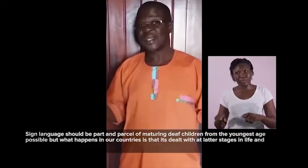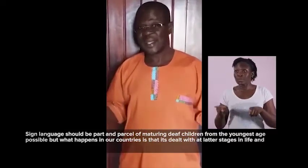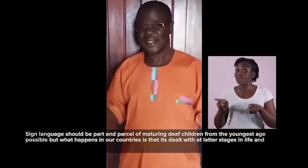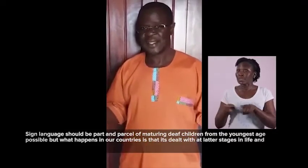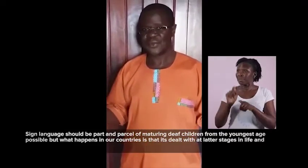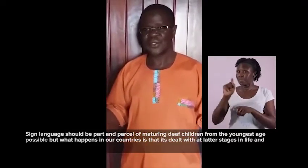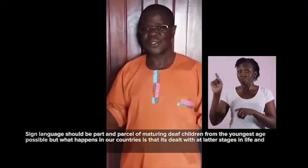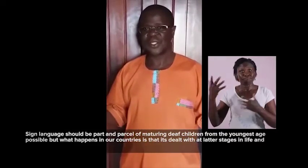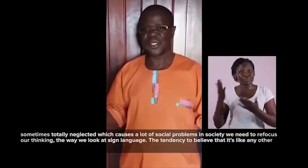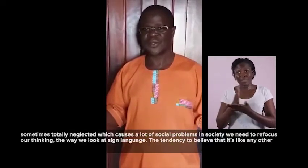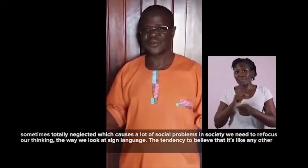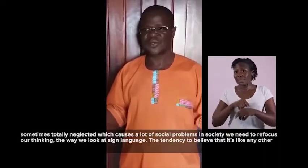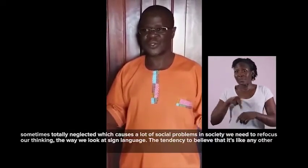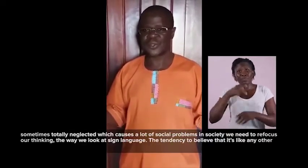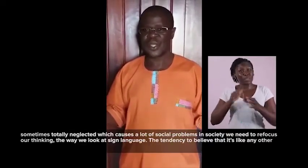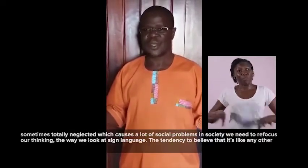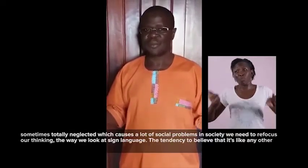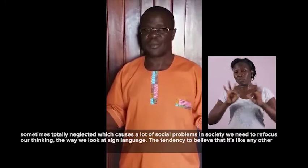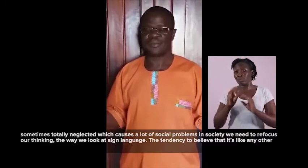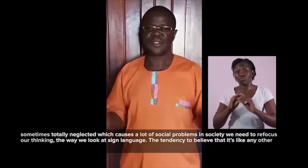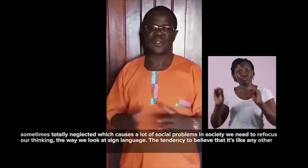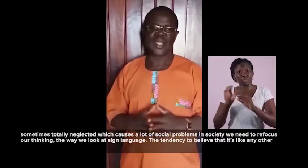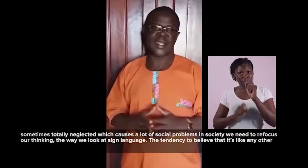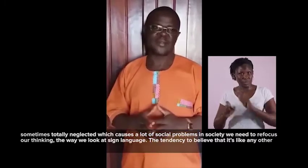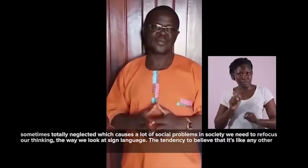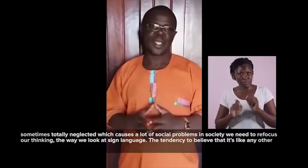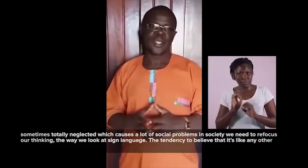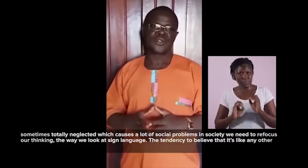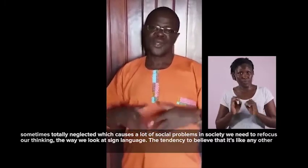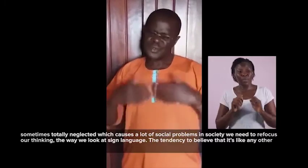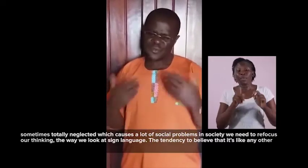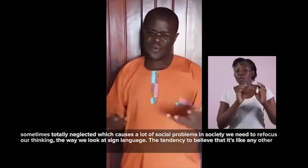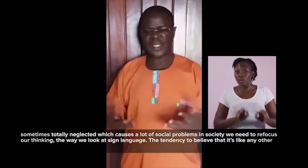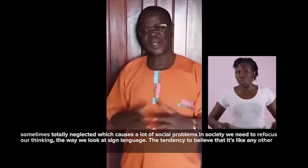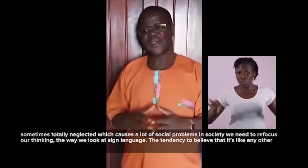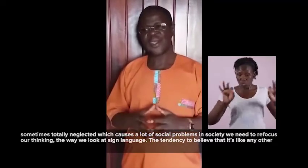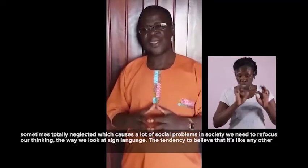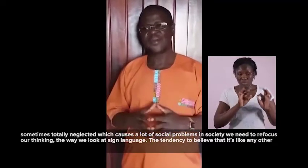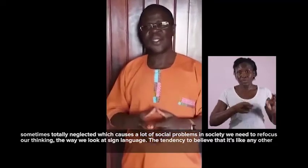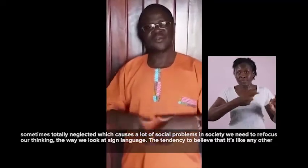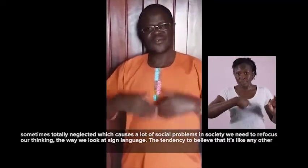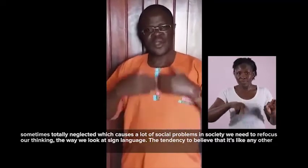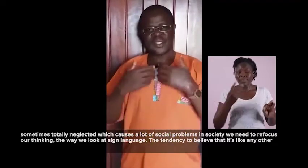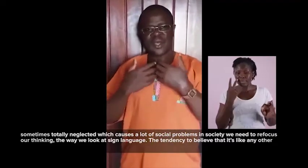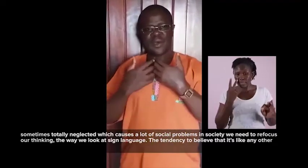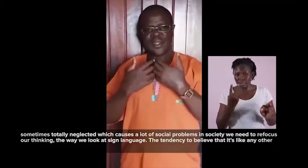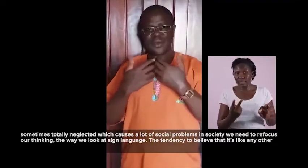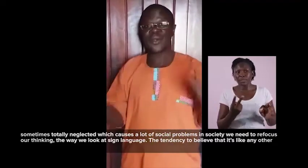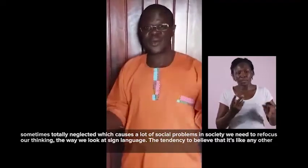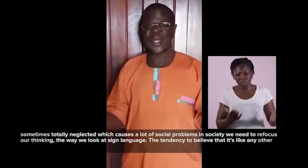neglected, which causes a lot of social problems in society. So we need to refocus our thinking, we need to refocus our, the way we look